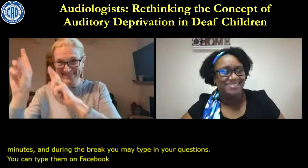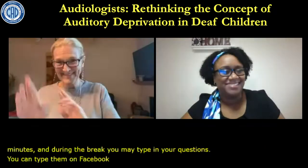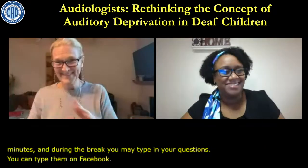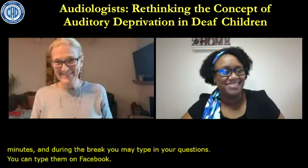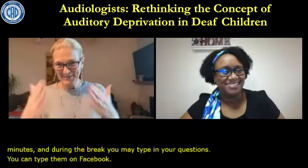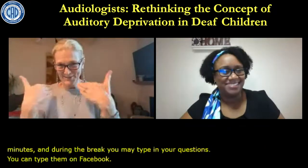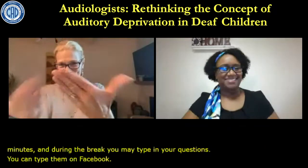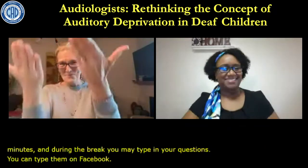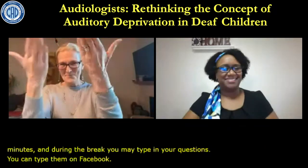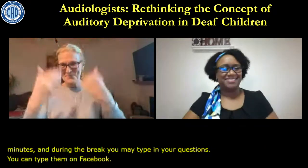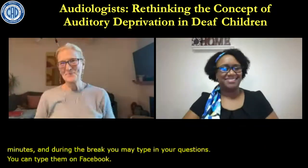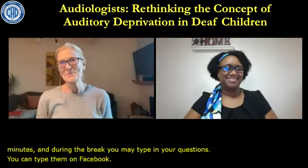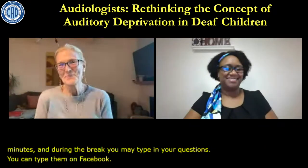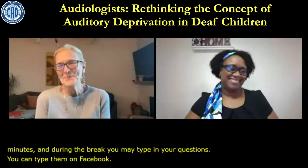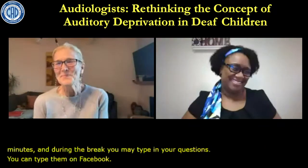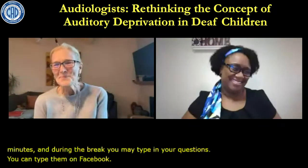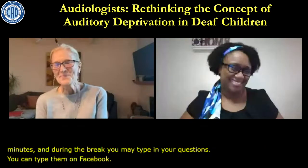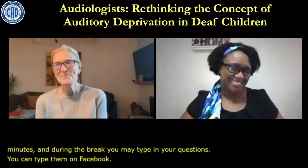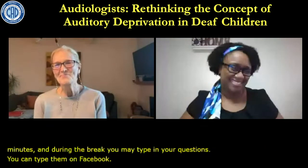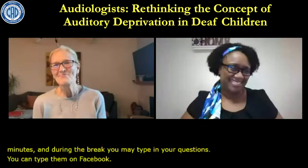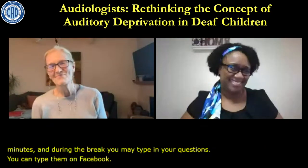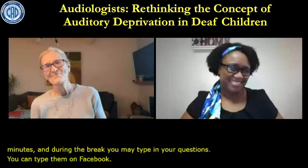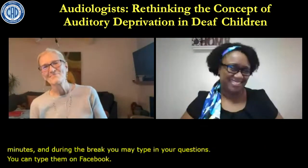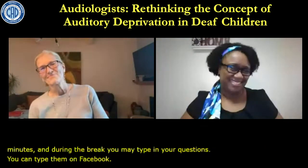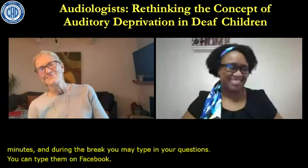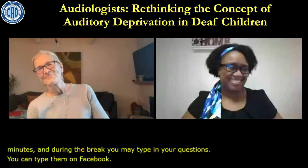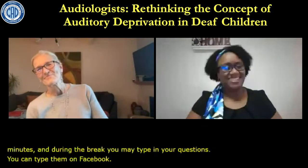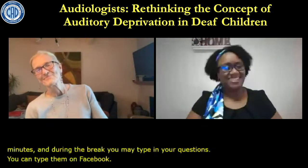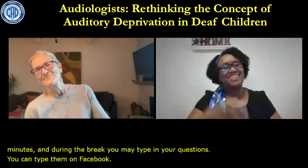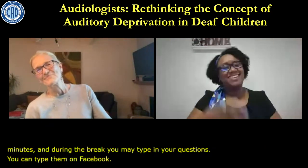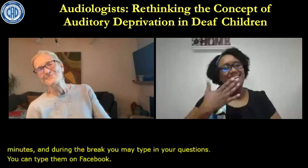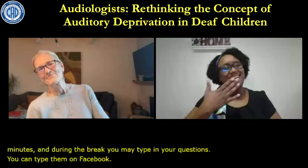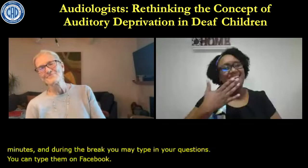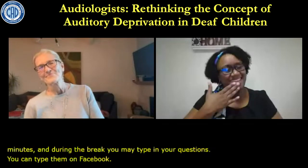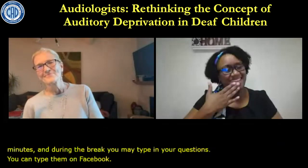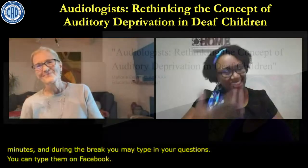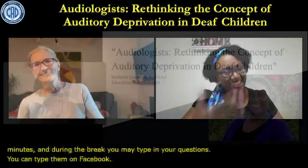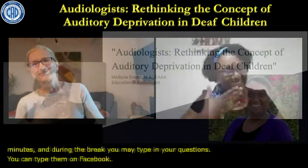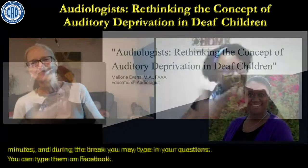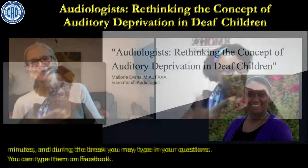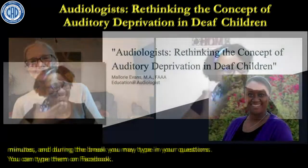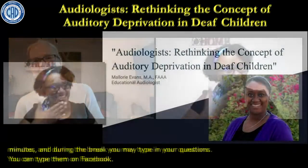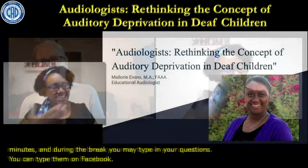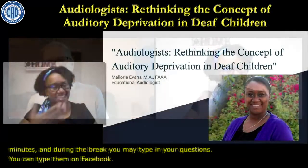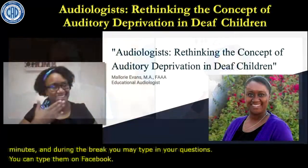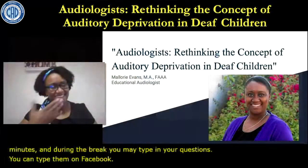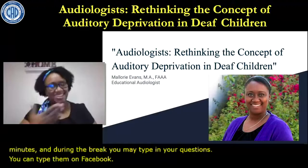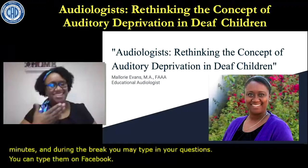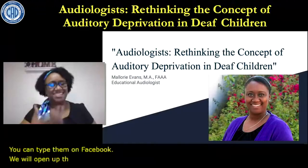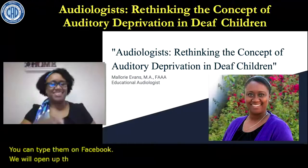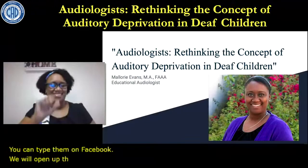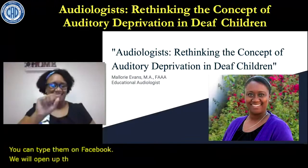minutes after that and interact with you. Okay. Ms. Mallory, are you, Evan? Ready. Over to you.